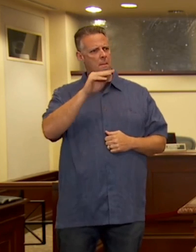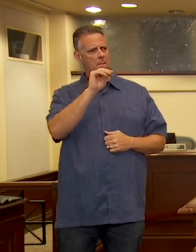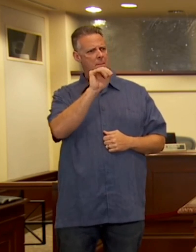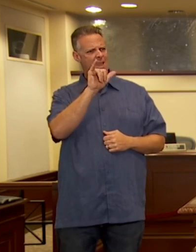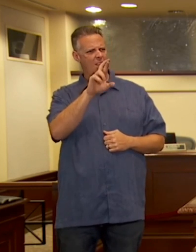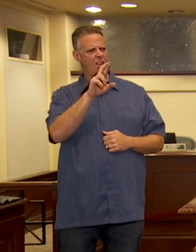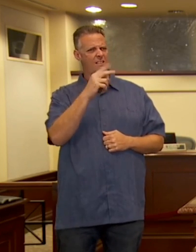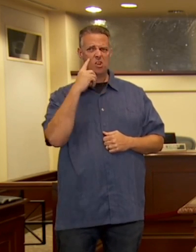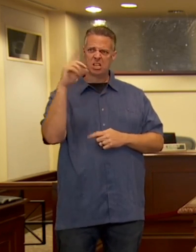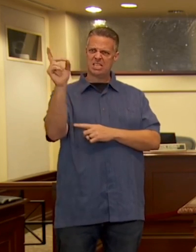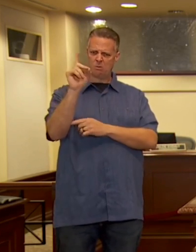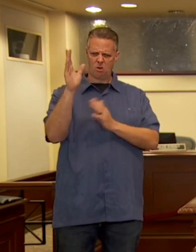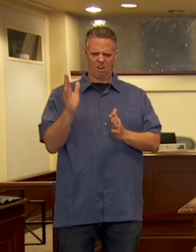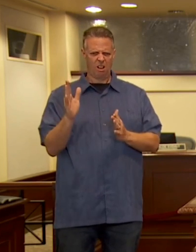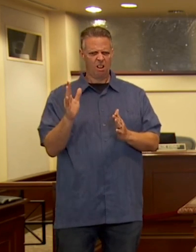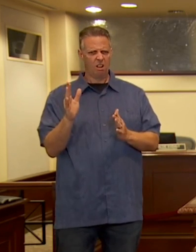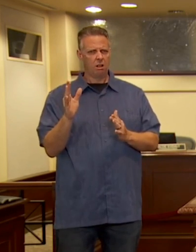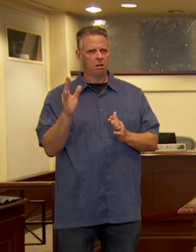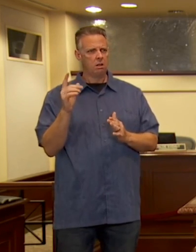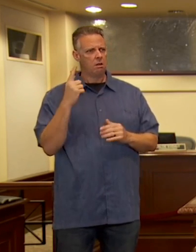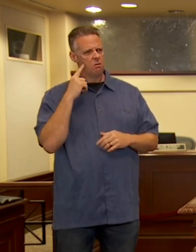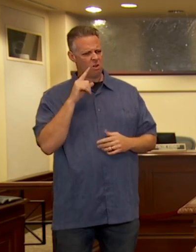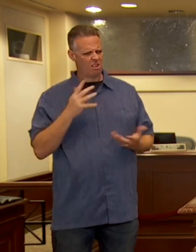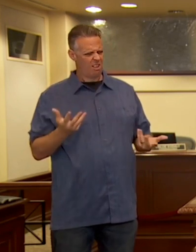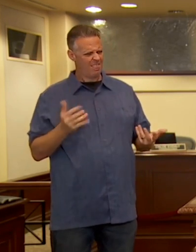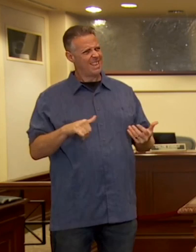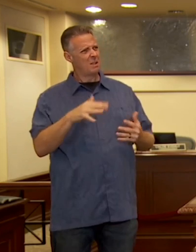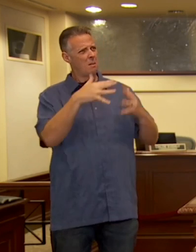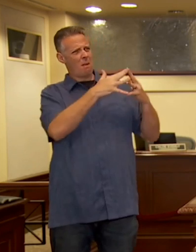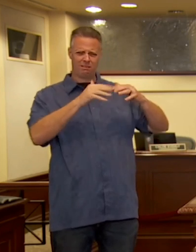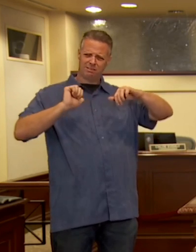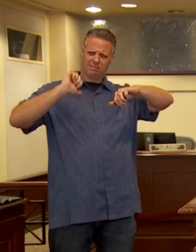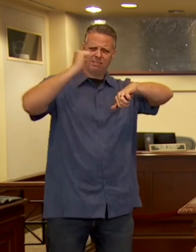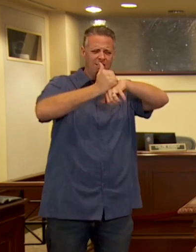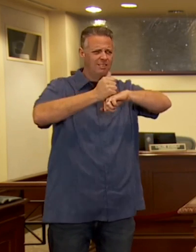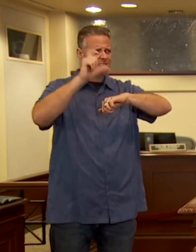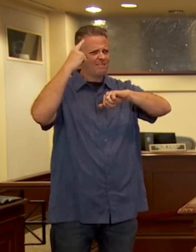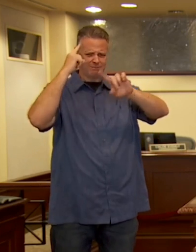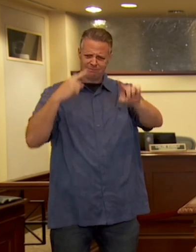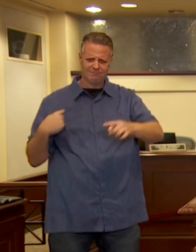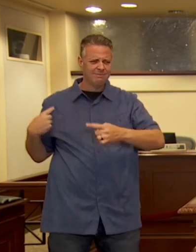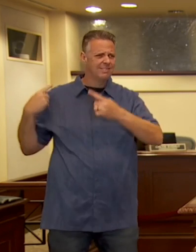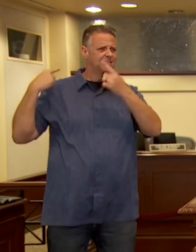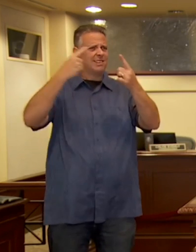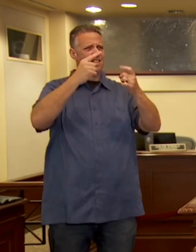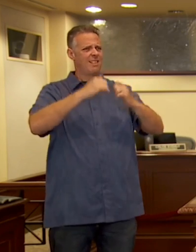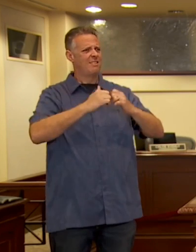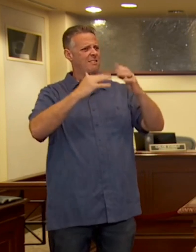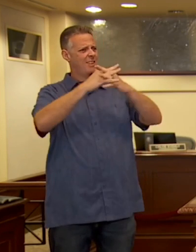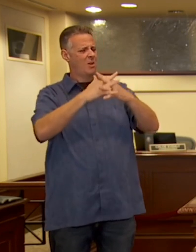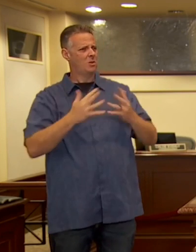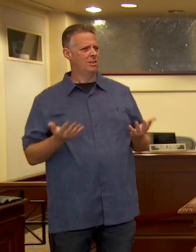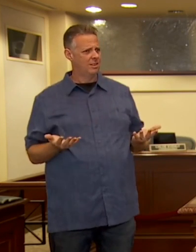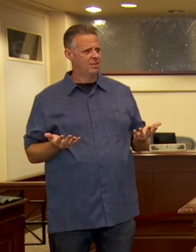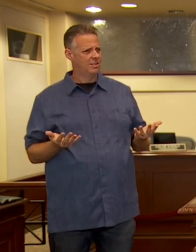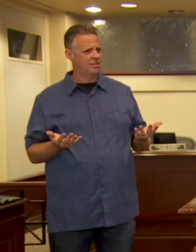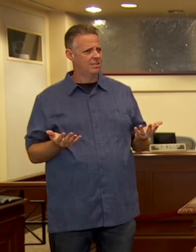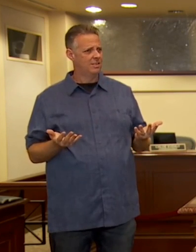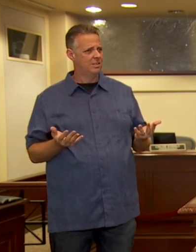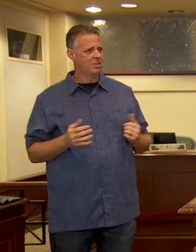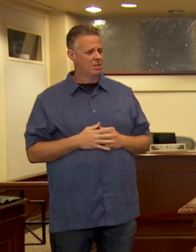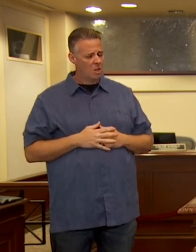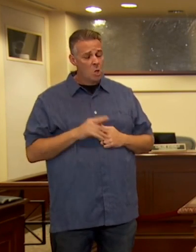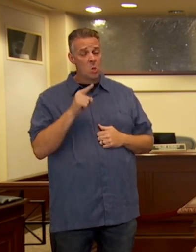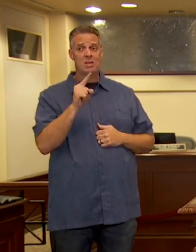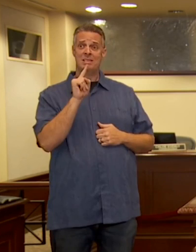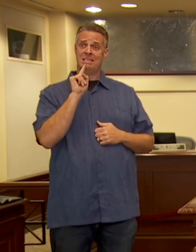very institutions of democracy that have served this nation well since its founding. Do you